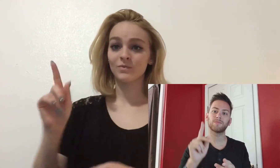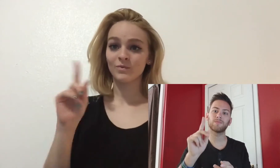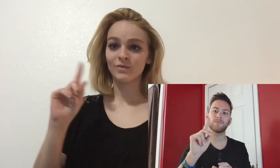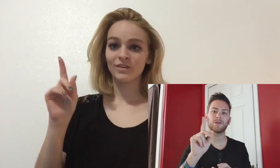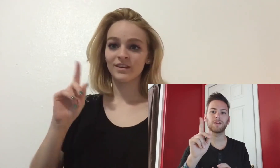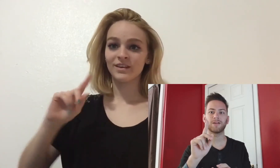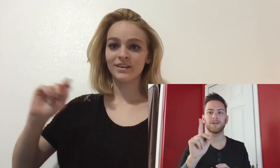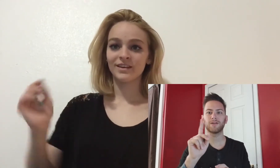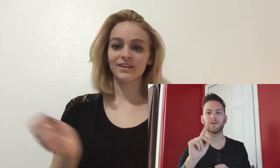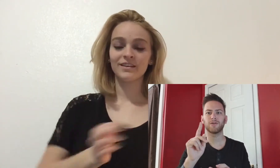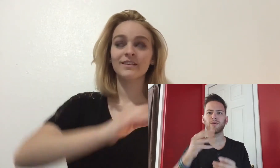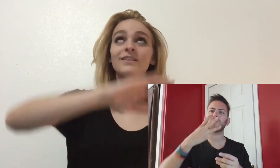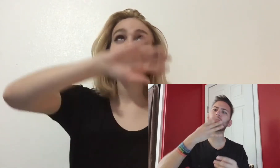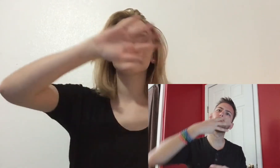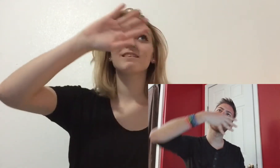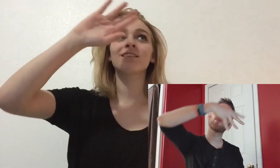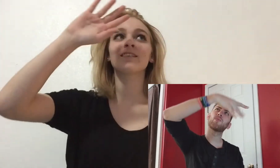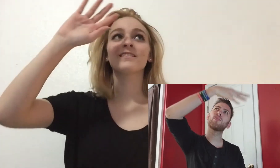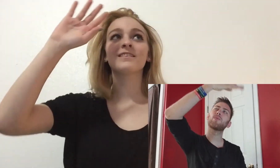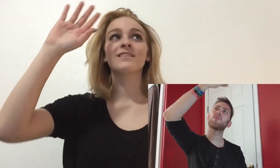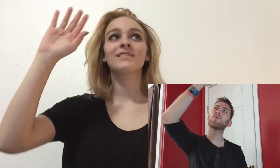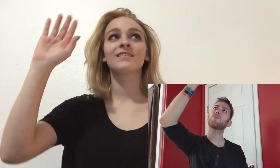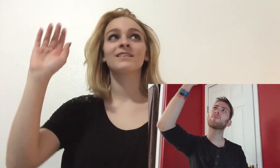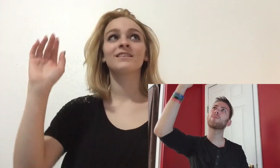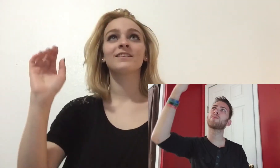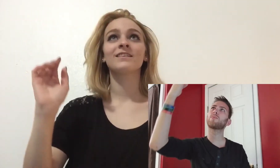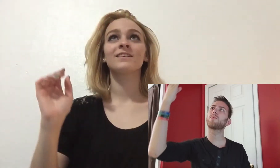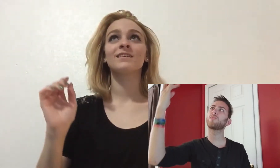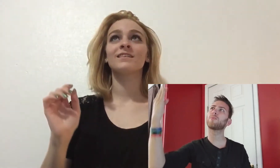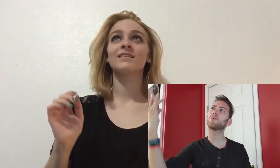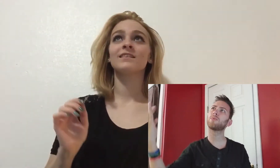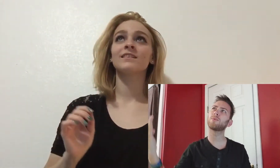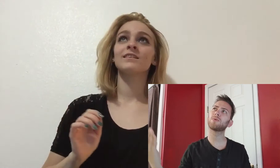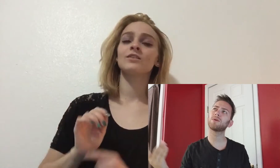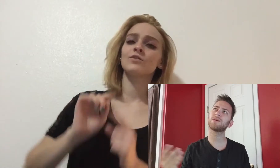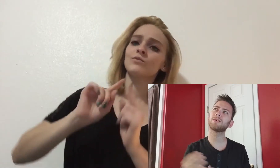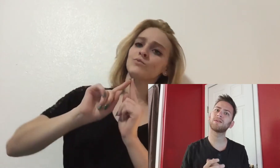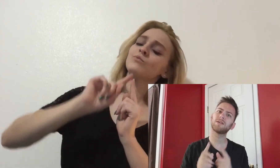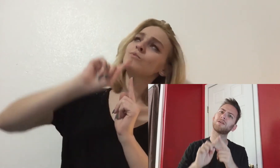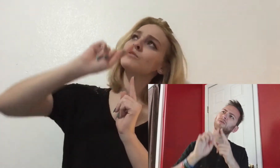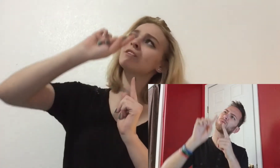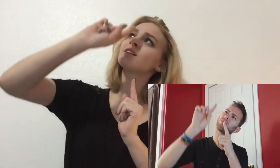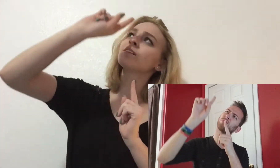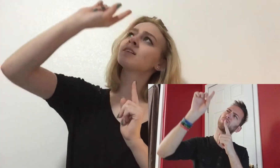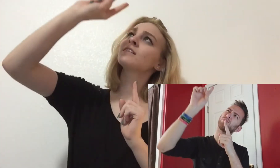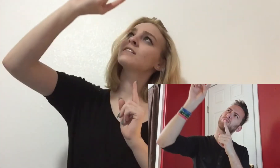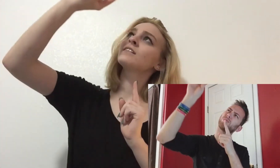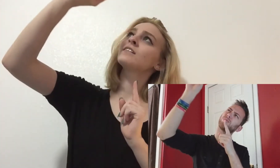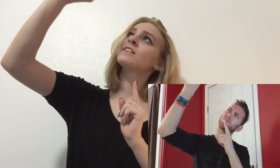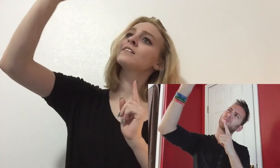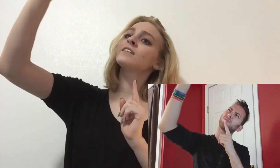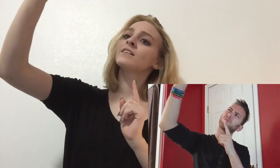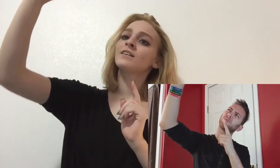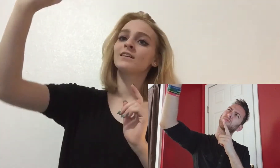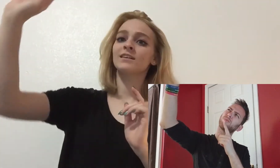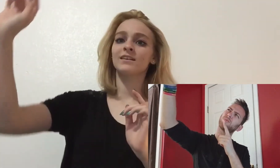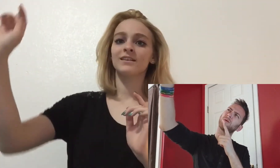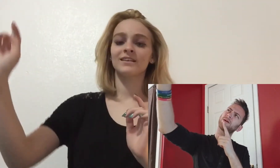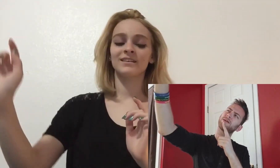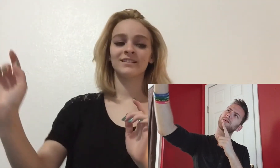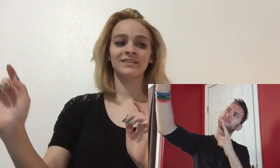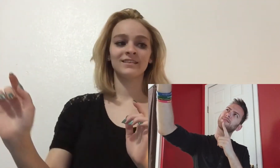Somewhere over the rainbow, way up